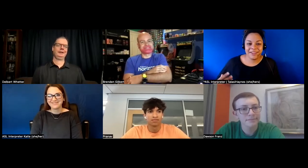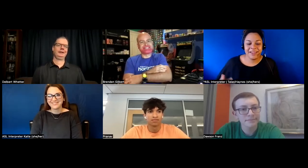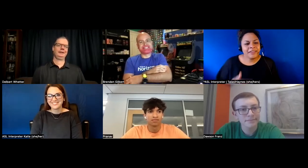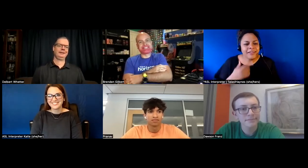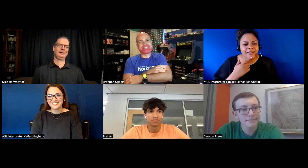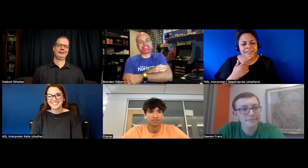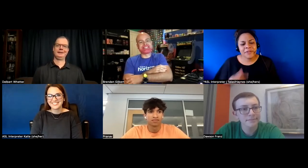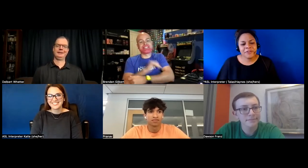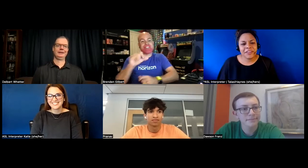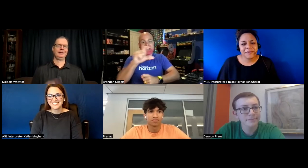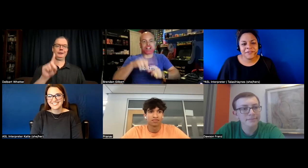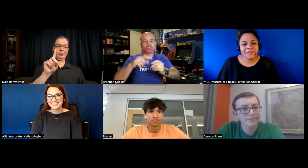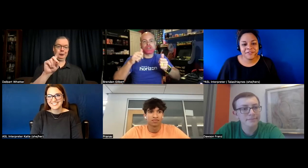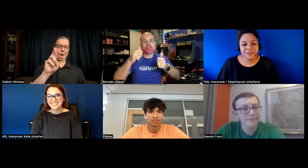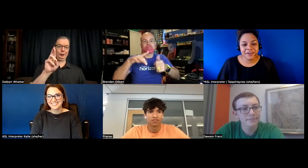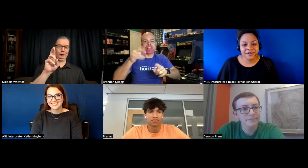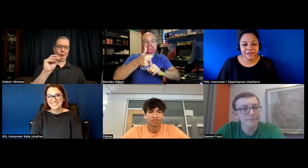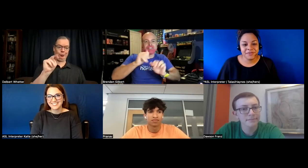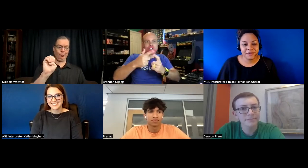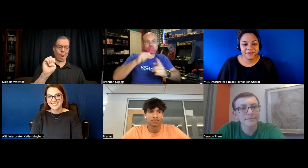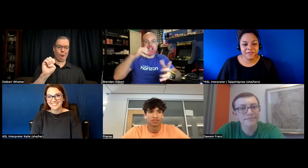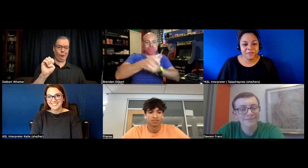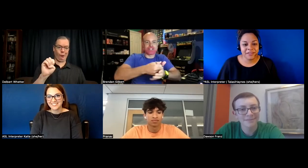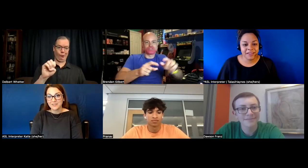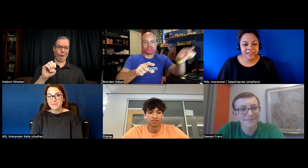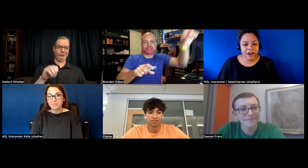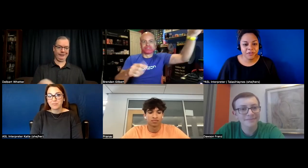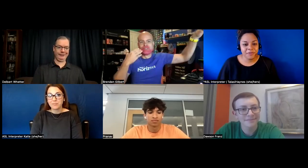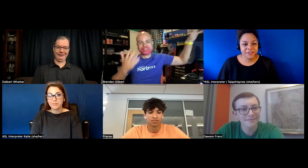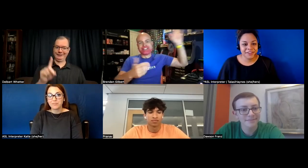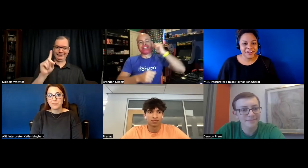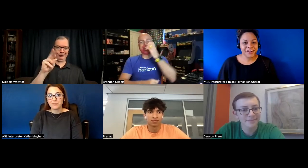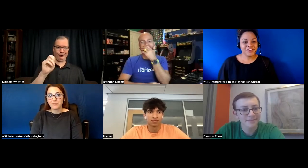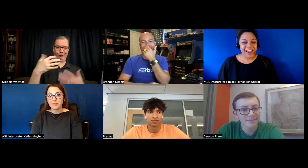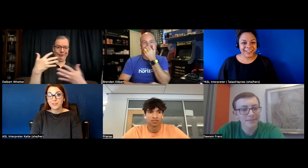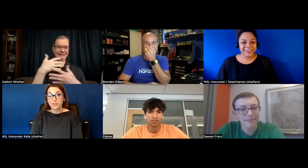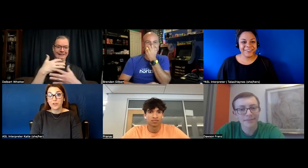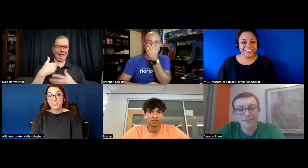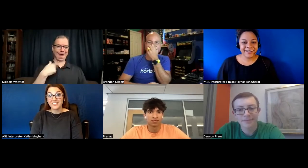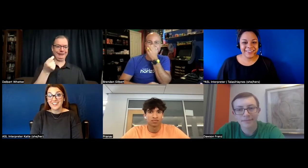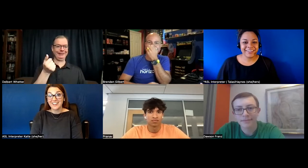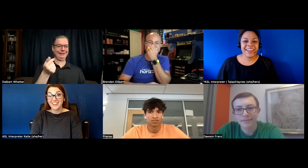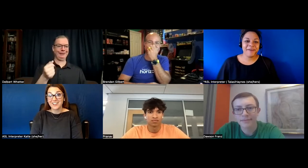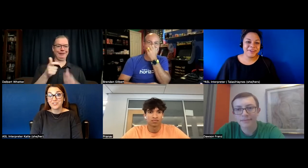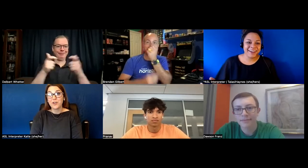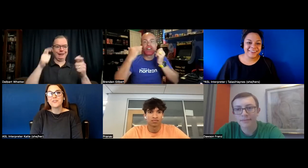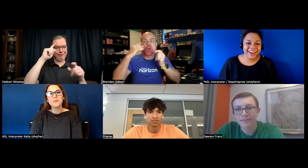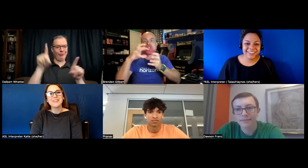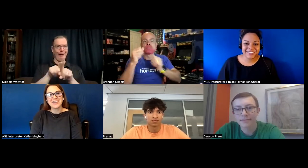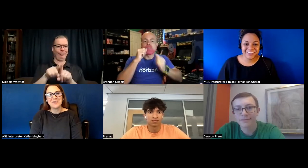no that's something we could think about for the future uh to be able to follow me how are they able to track maybe a drone yeah a drone might scare